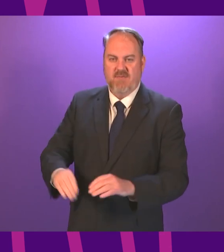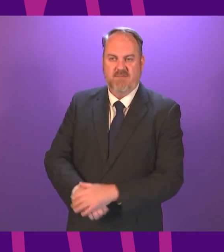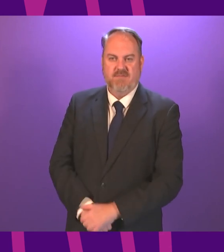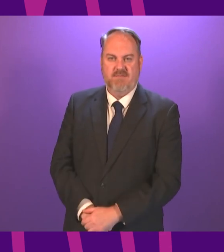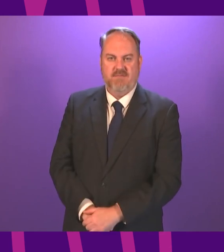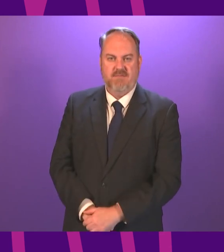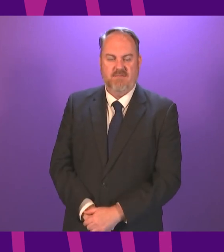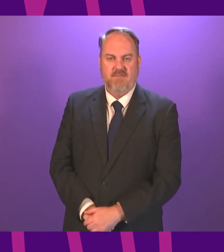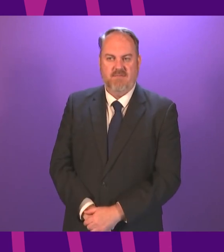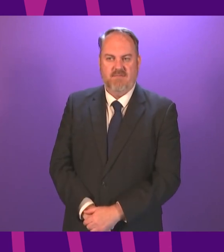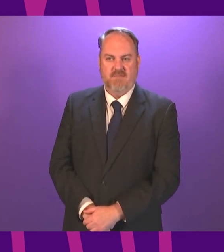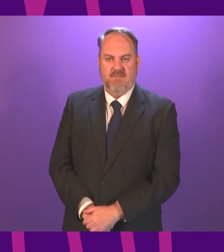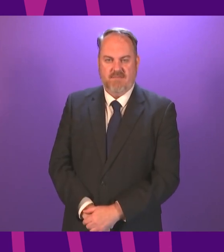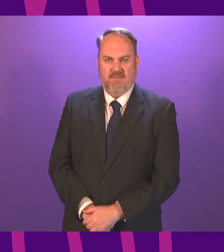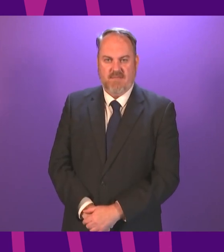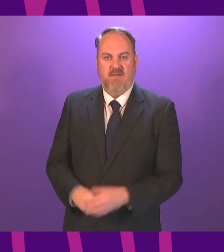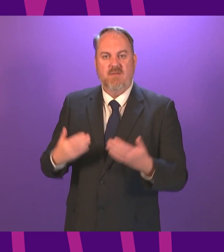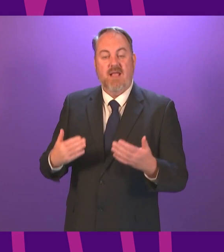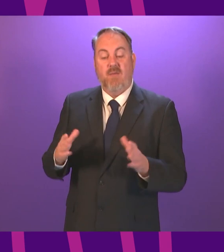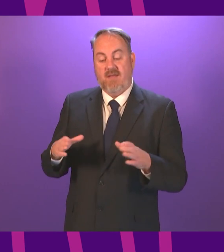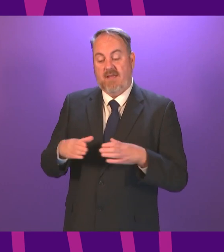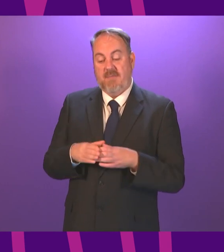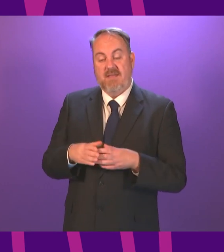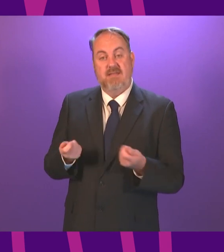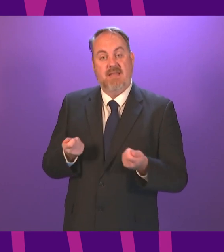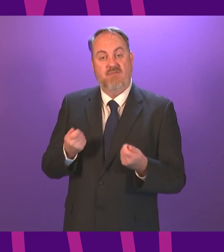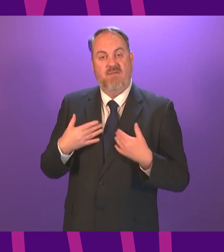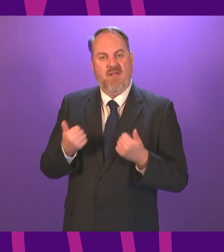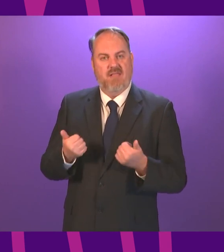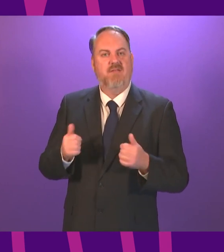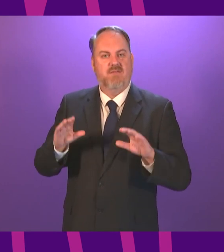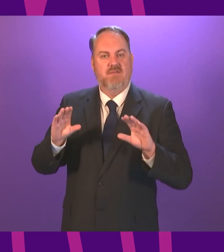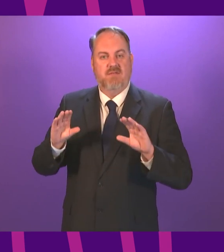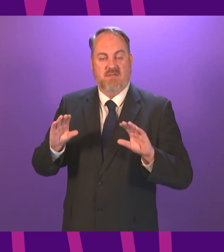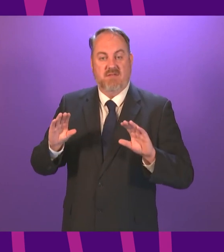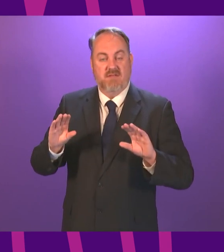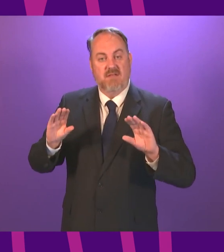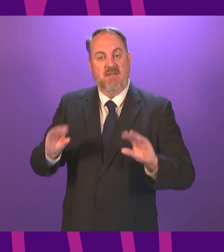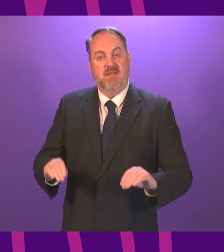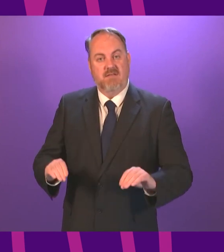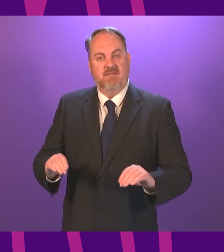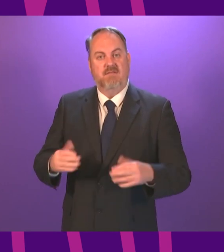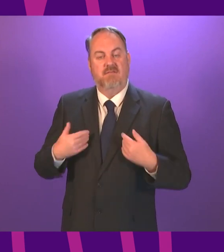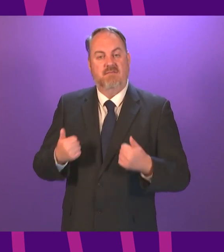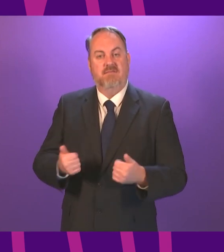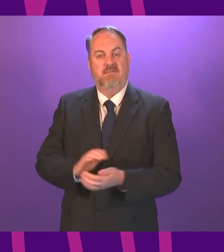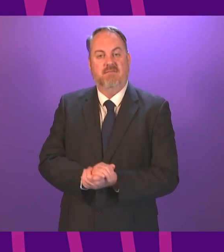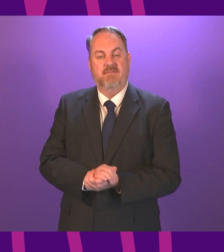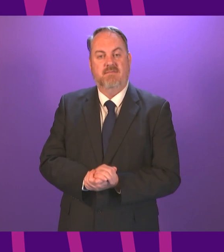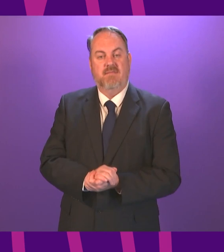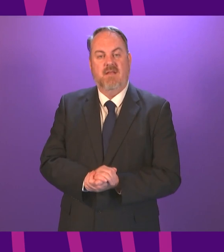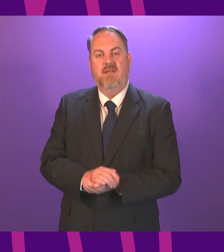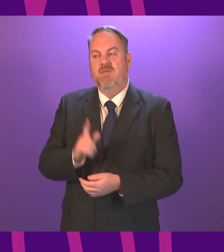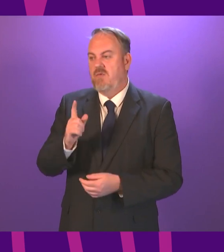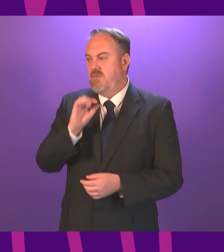you miss wells I now call on the cabinet secretary for health to wind up today's debate I would very grateful to yourself if you could take us up to around